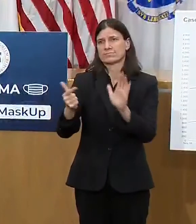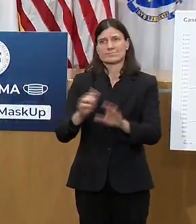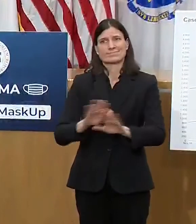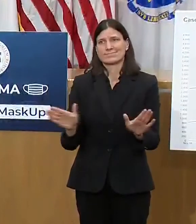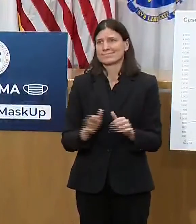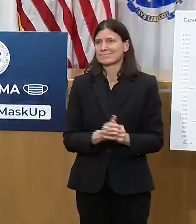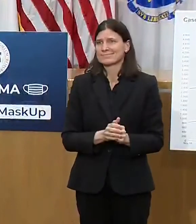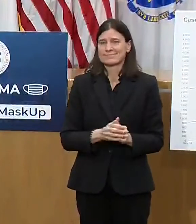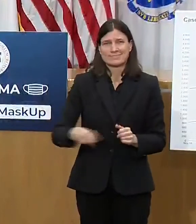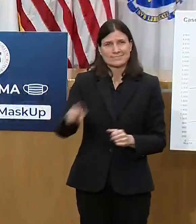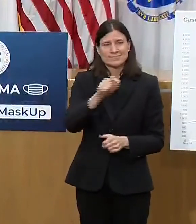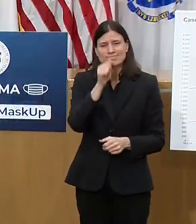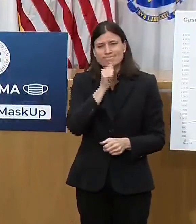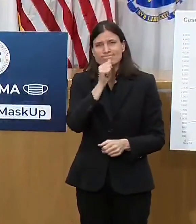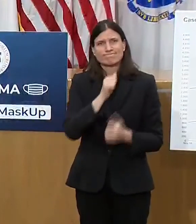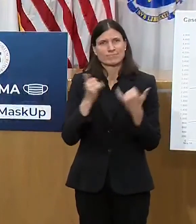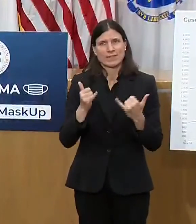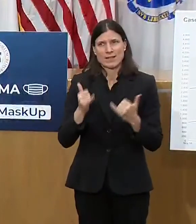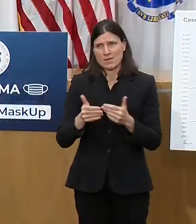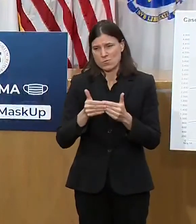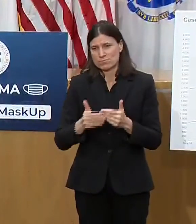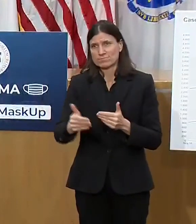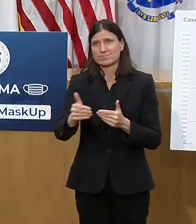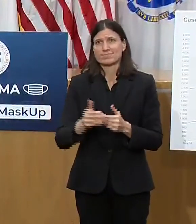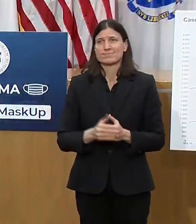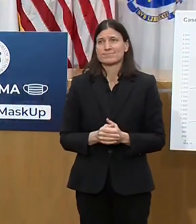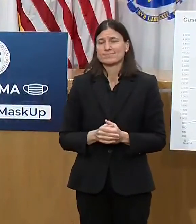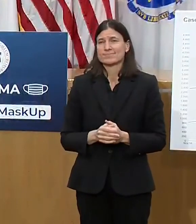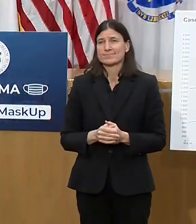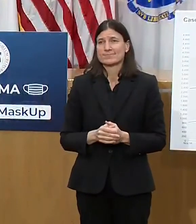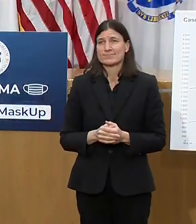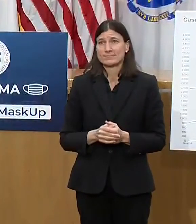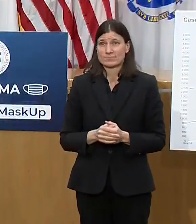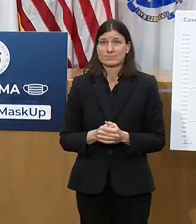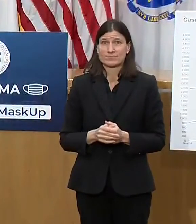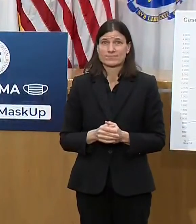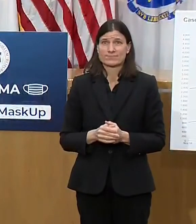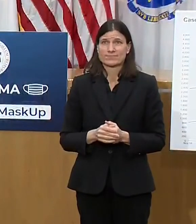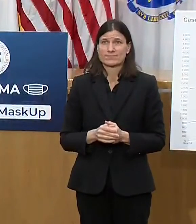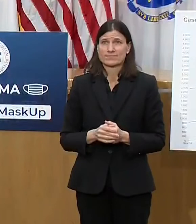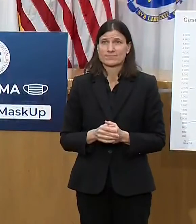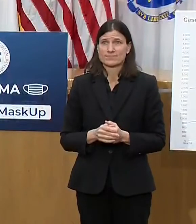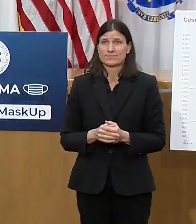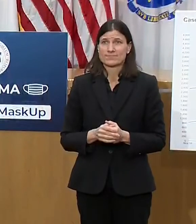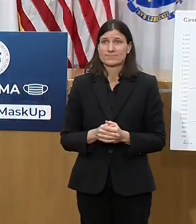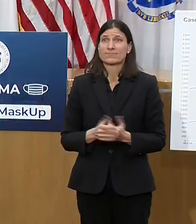The fact that we are, in some respects, on the last lap